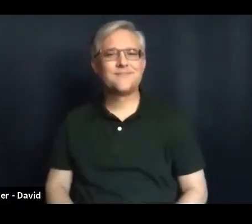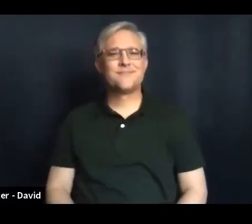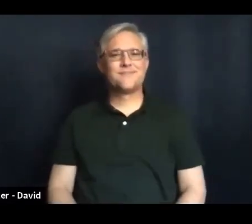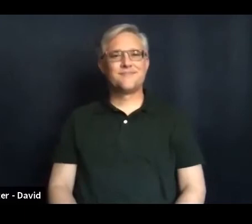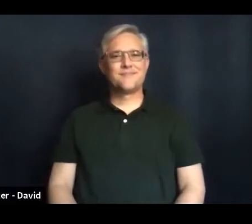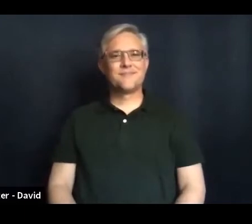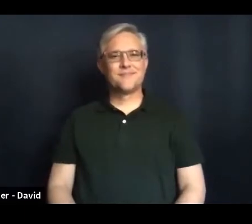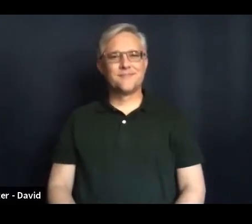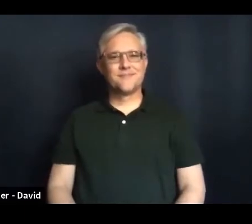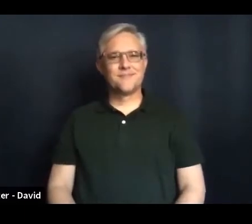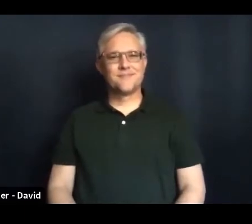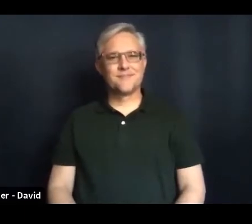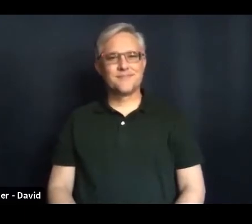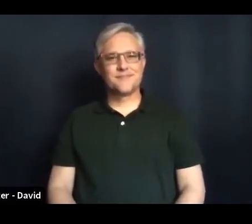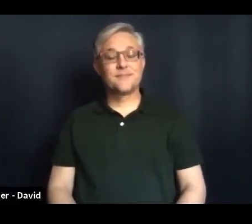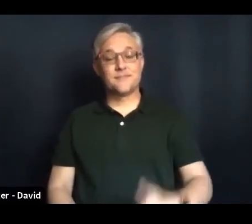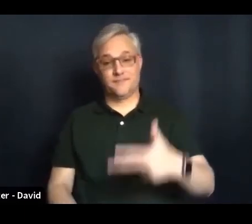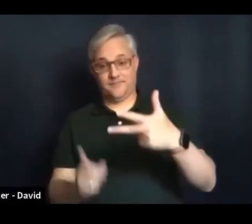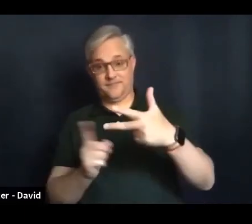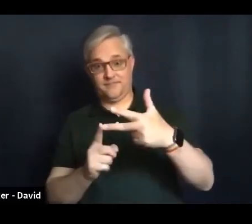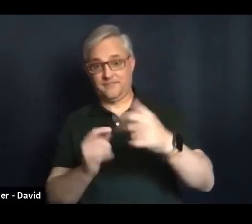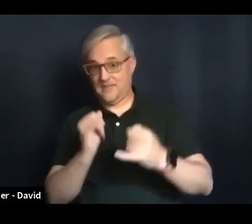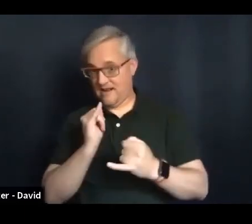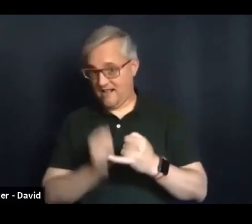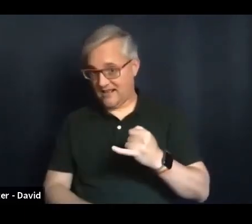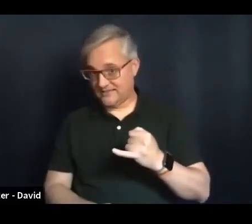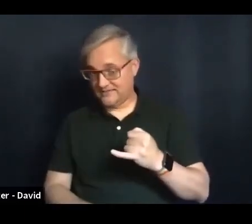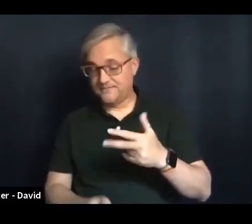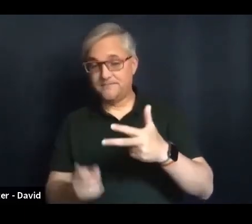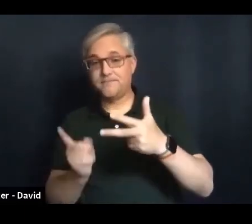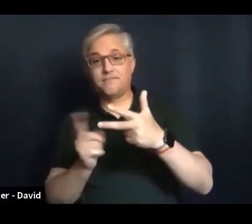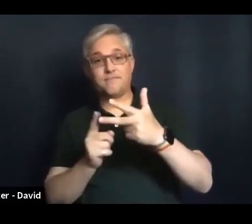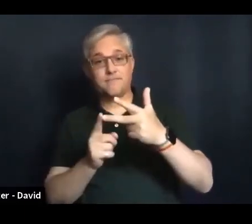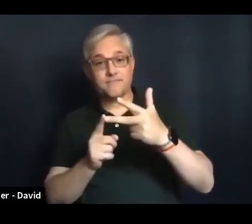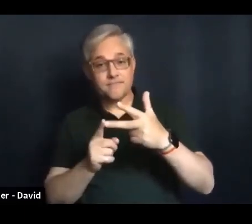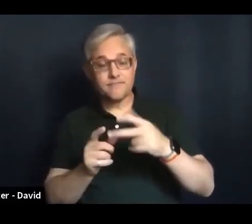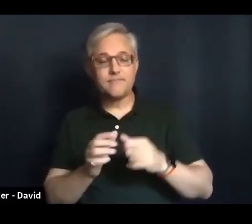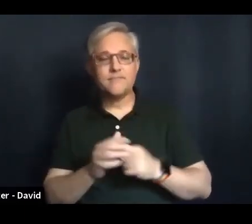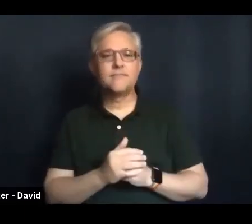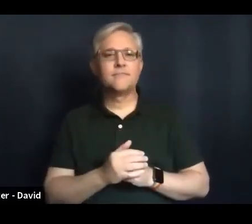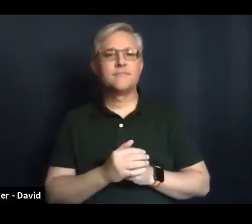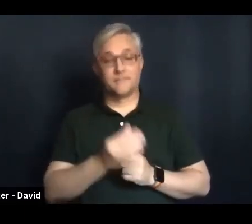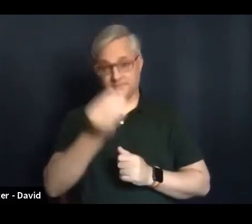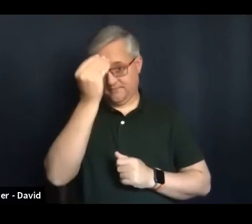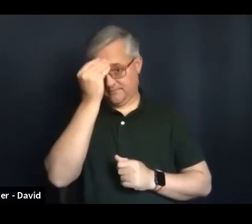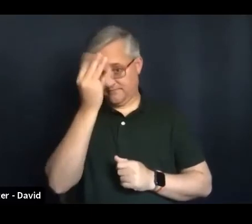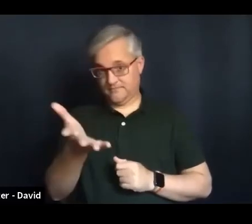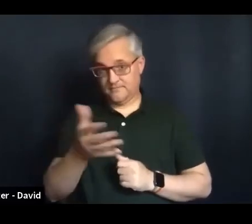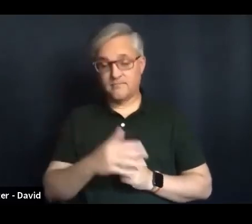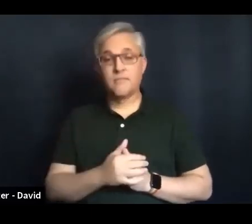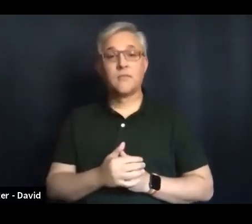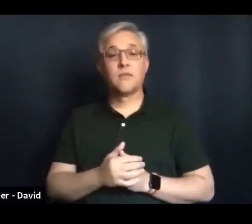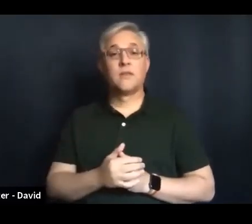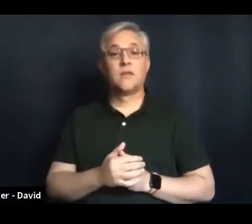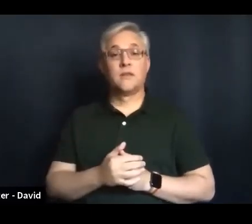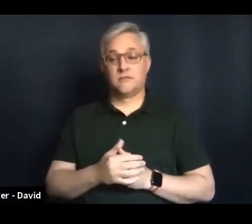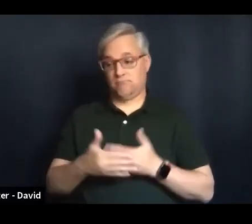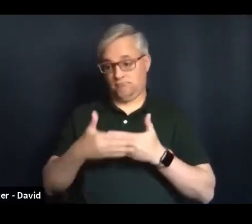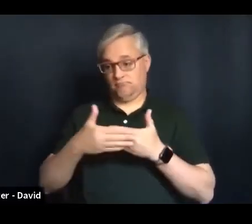All right. And the last announcement I wanted to share is that on Wednesdays that during the rest of the summer, we are having